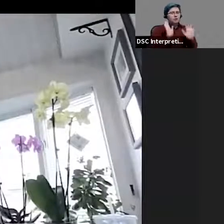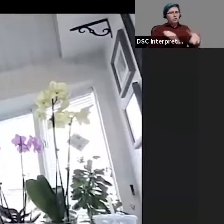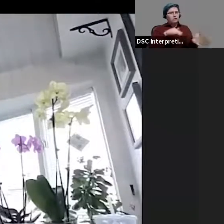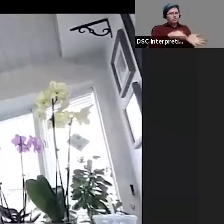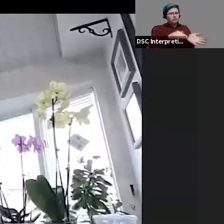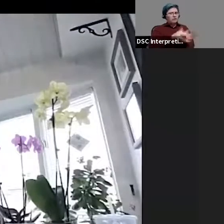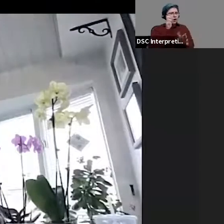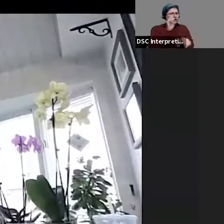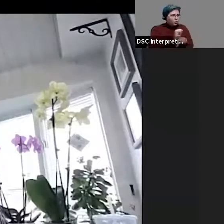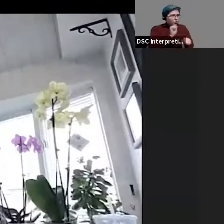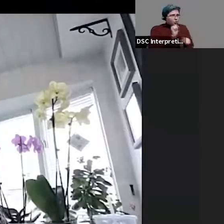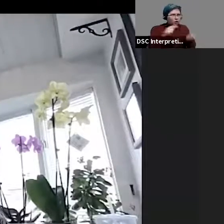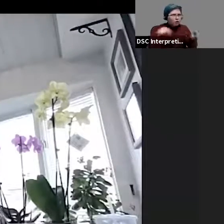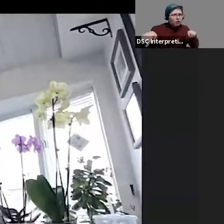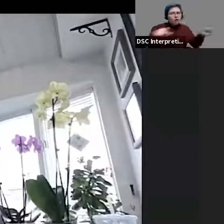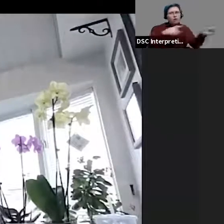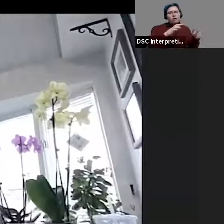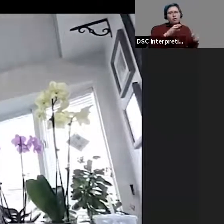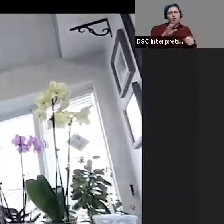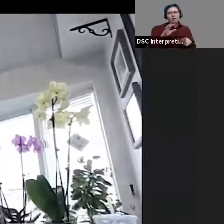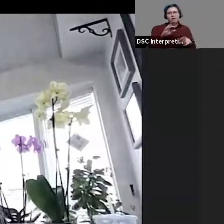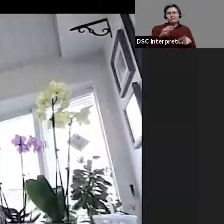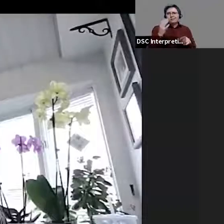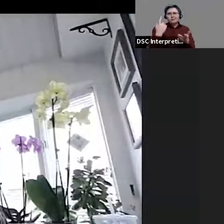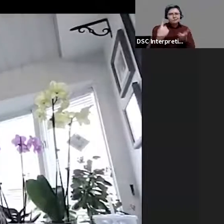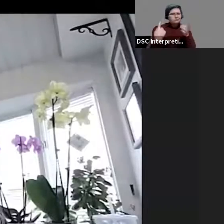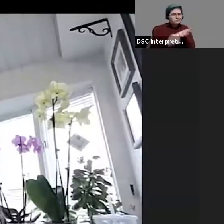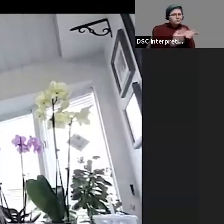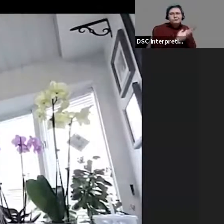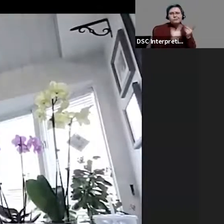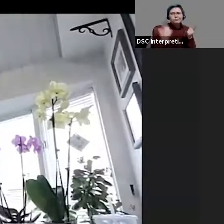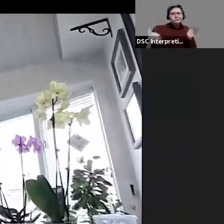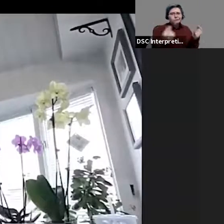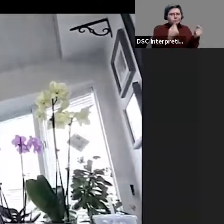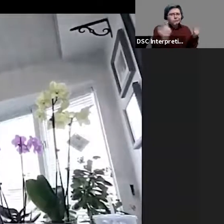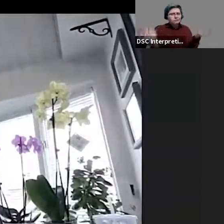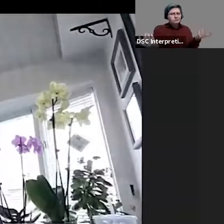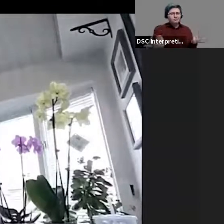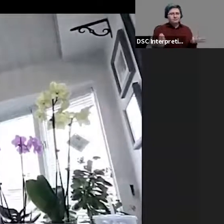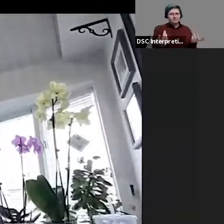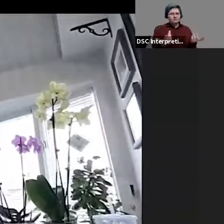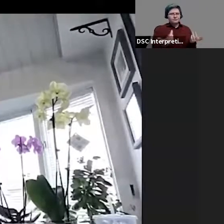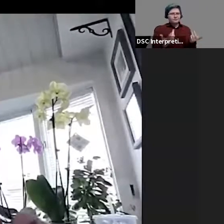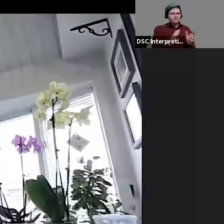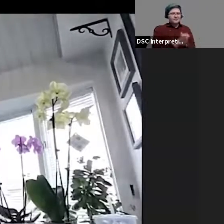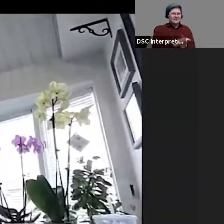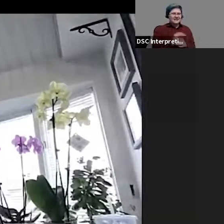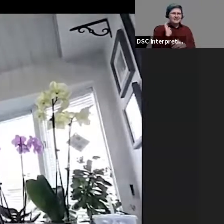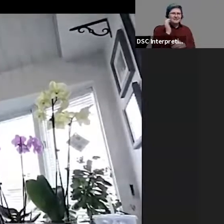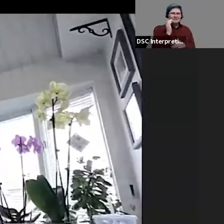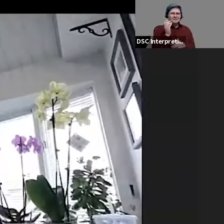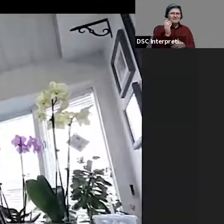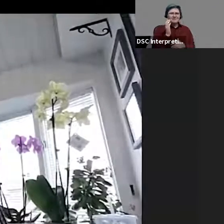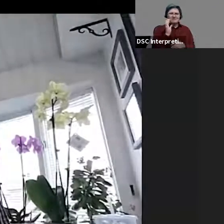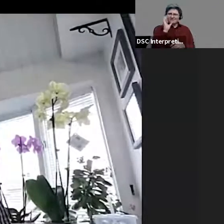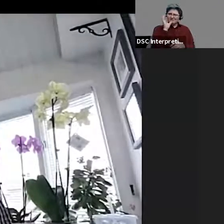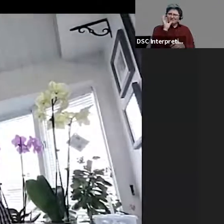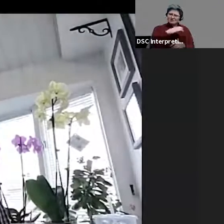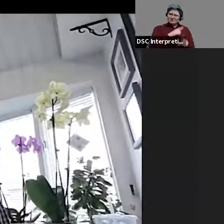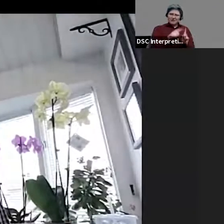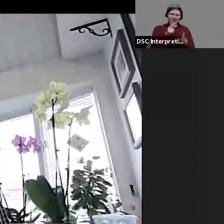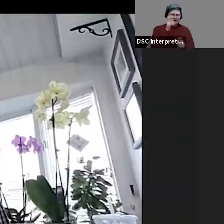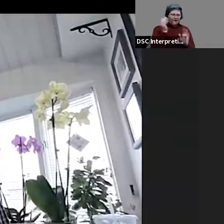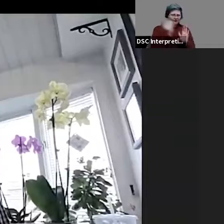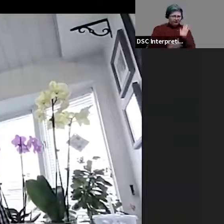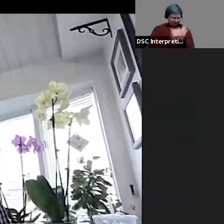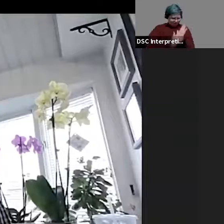this one at work. I've heard it around the water cooler and other places. And it sounds, you know, it sounds a little odd, but I've heard